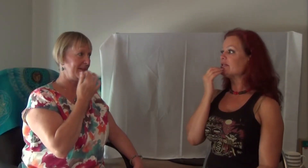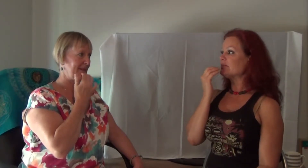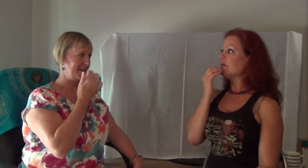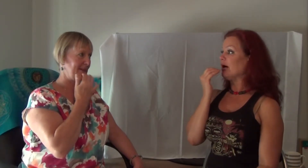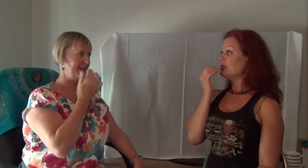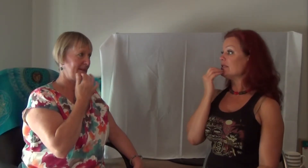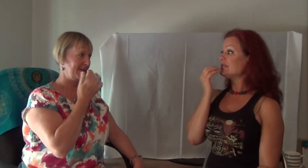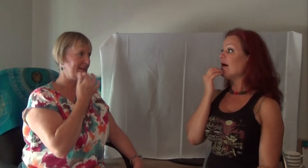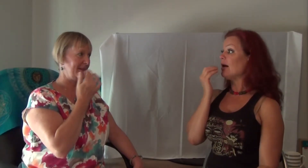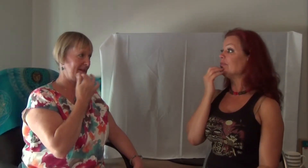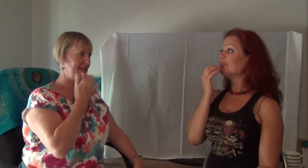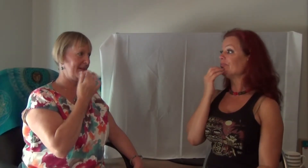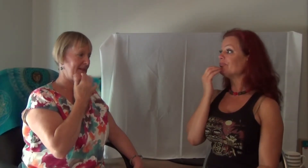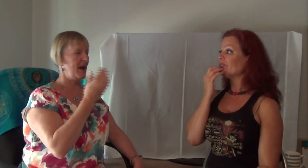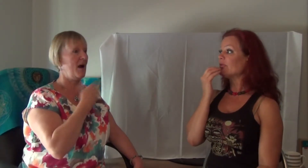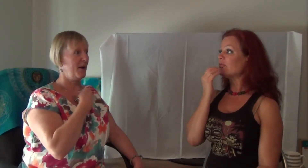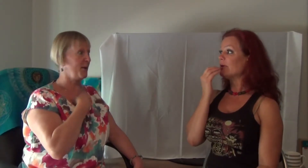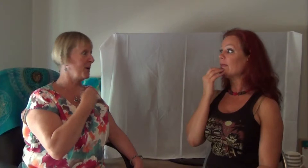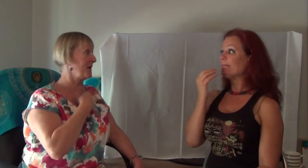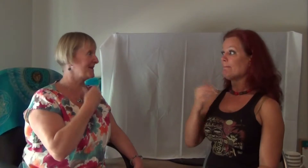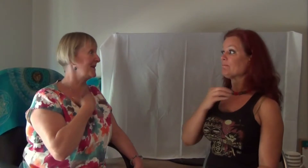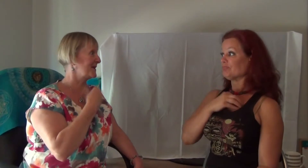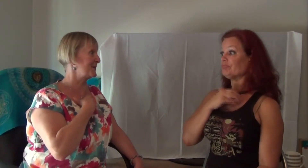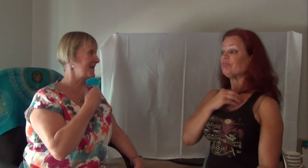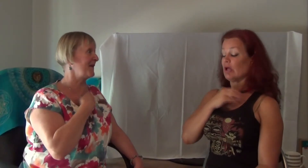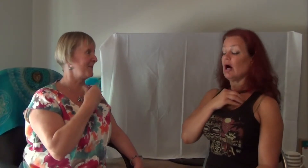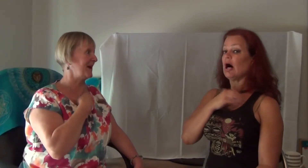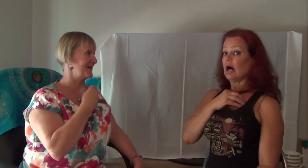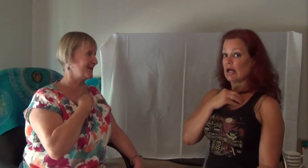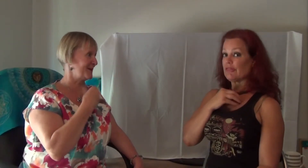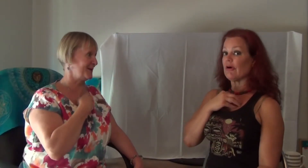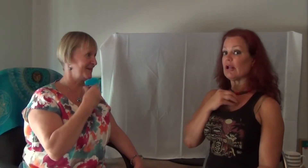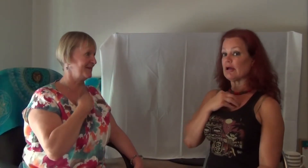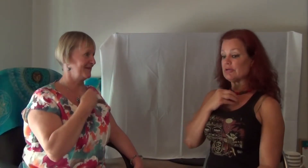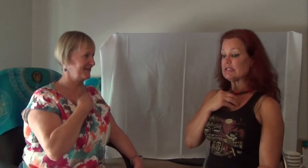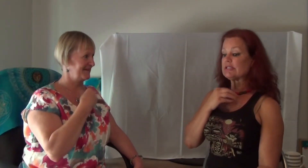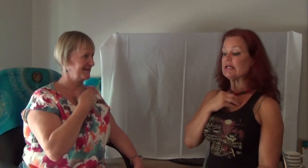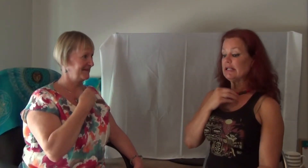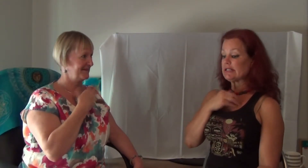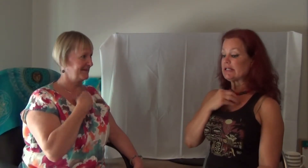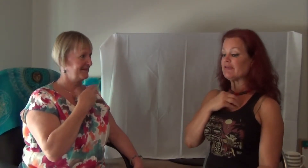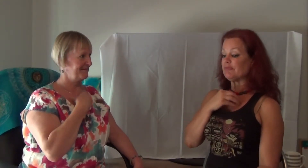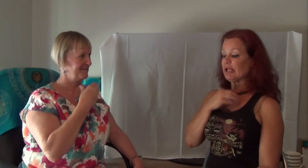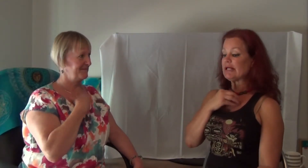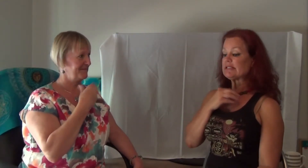to stop. I thought I was in a safe place to I thought I was in a safe place.